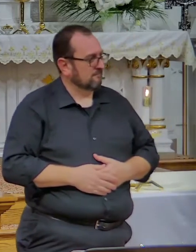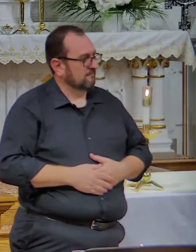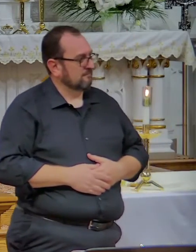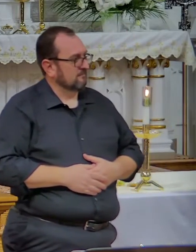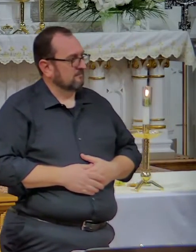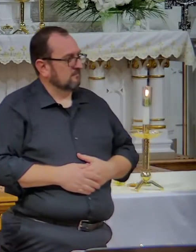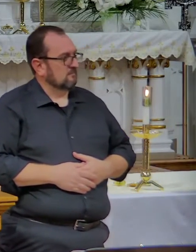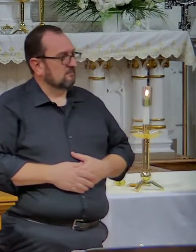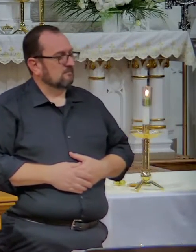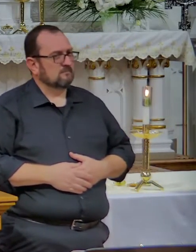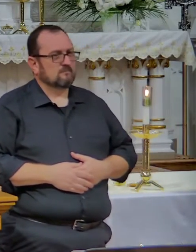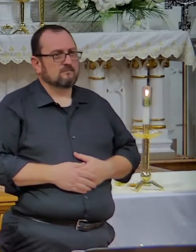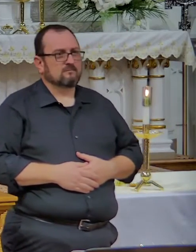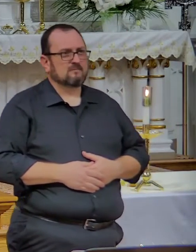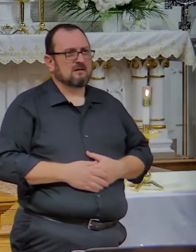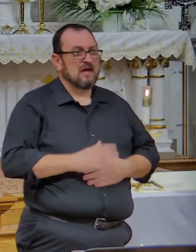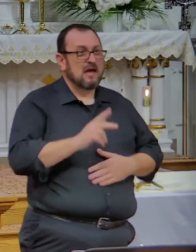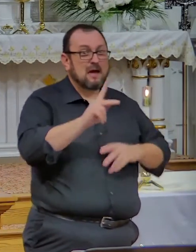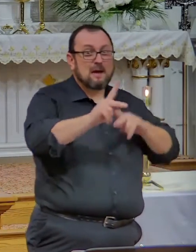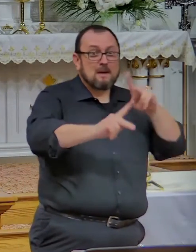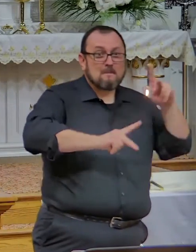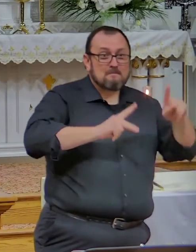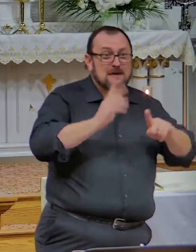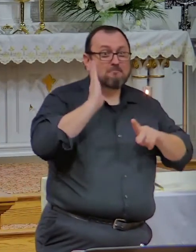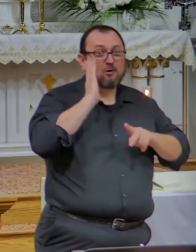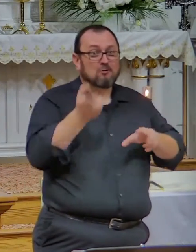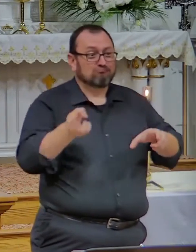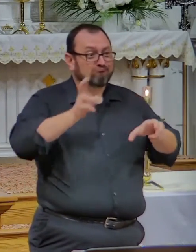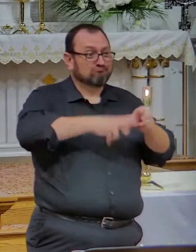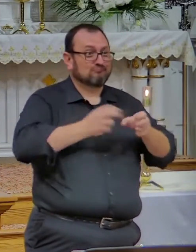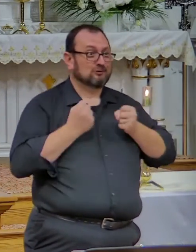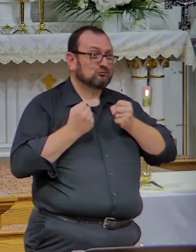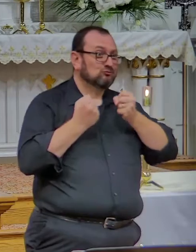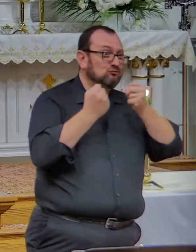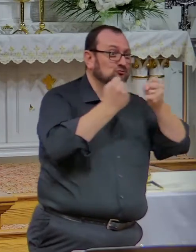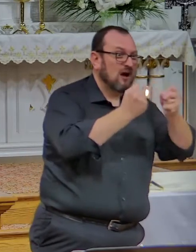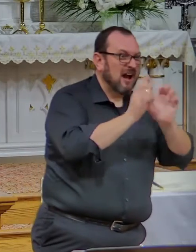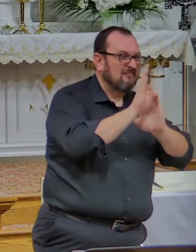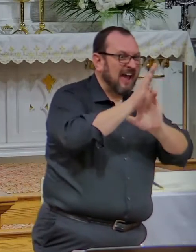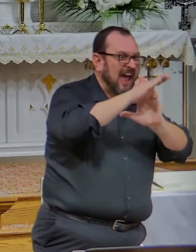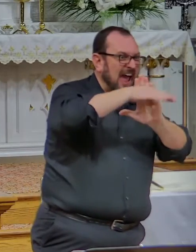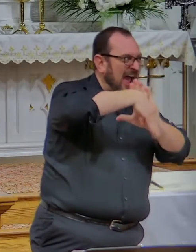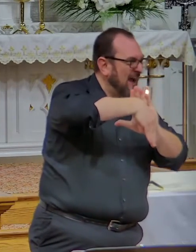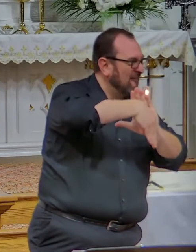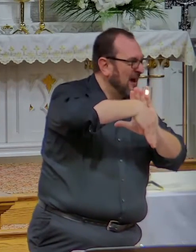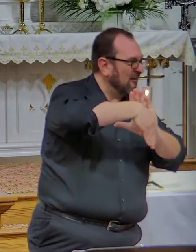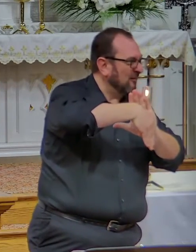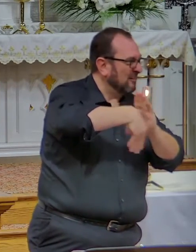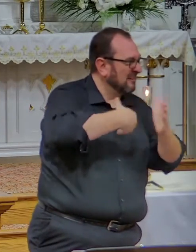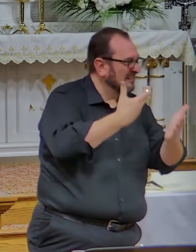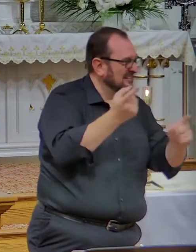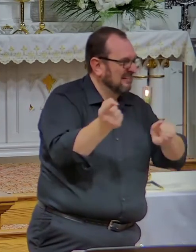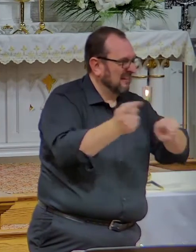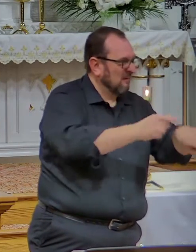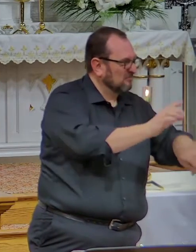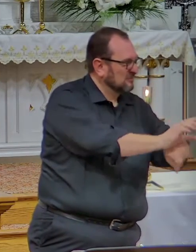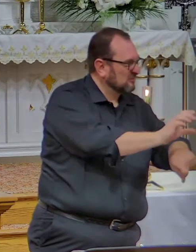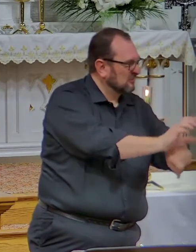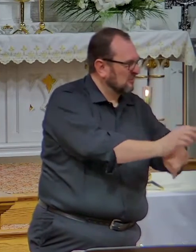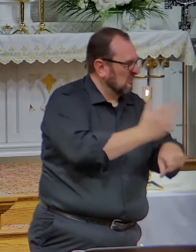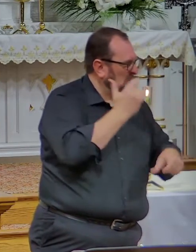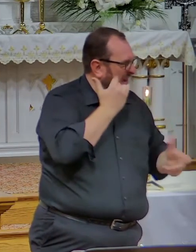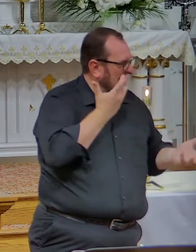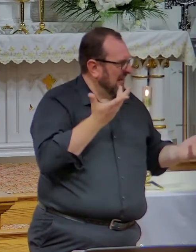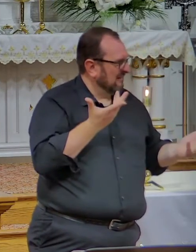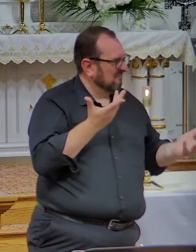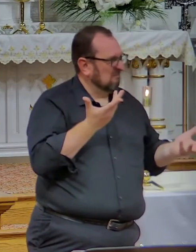Why is it that people will travel up to 30 minutes to come to a Eucharist, a place they like to pray, even though there may